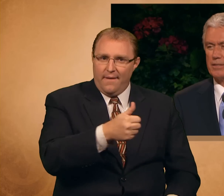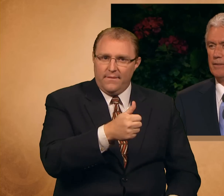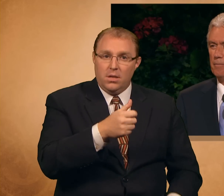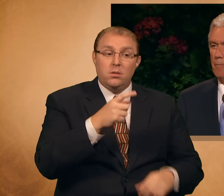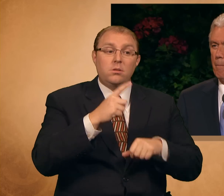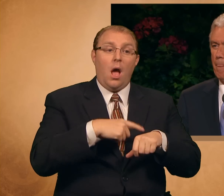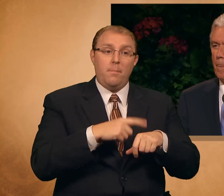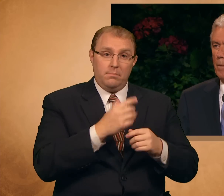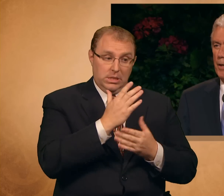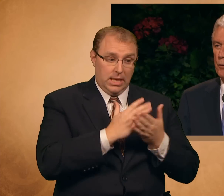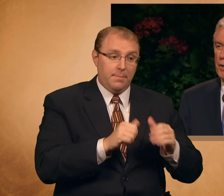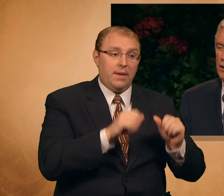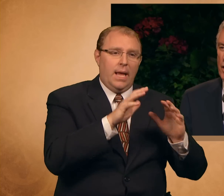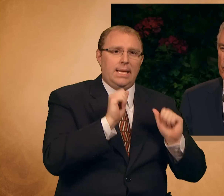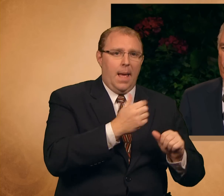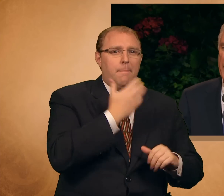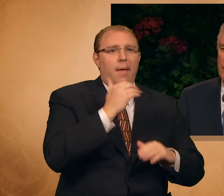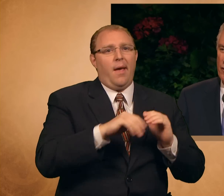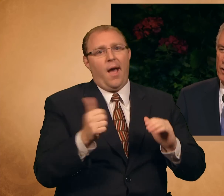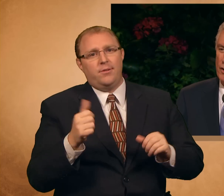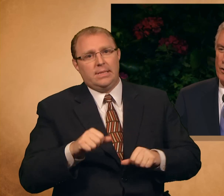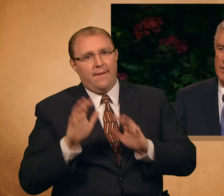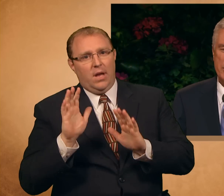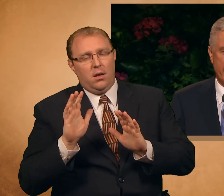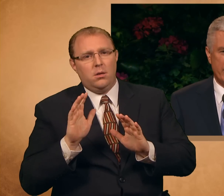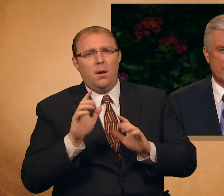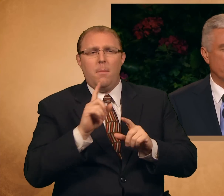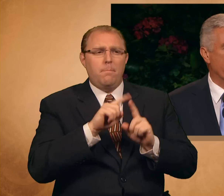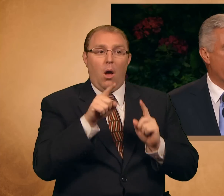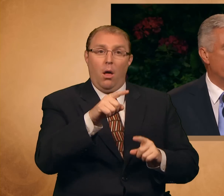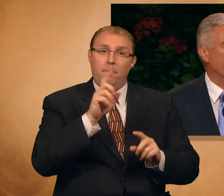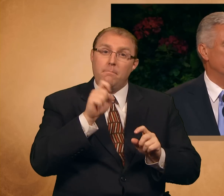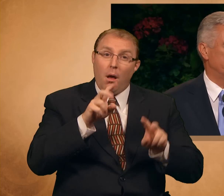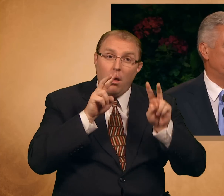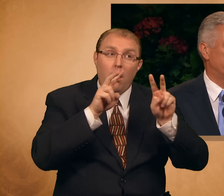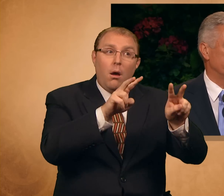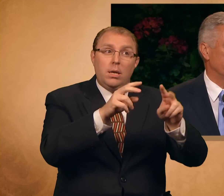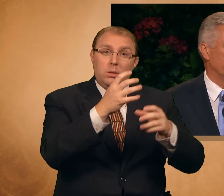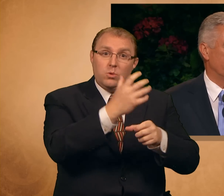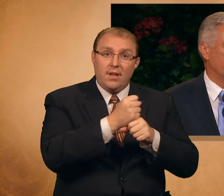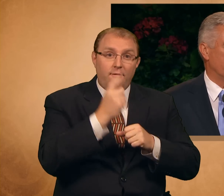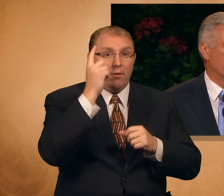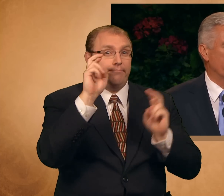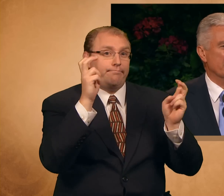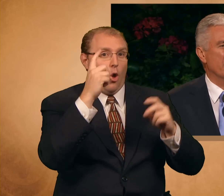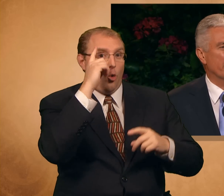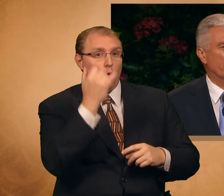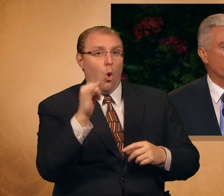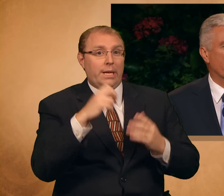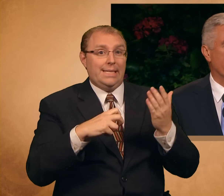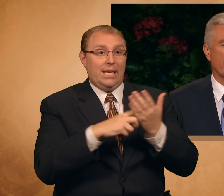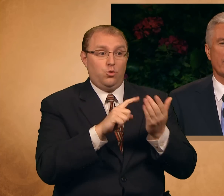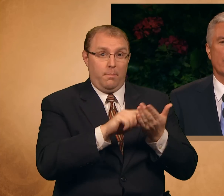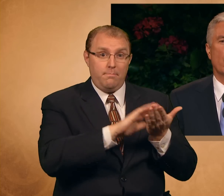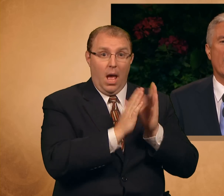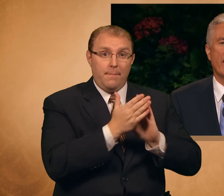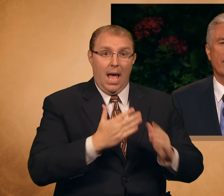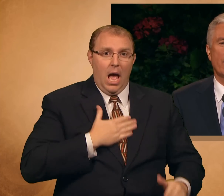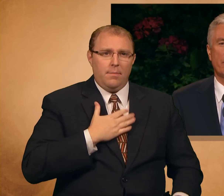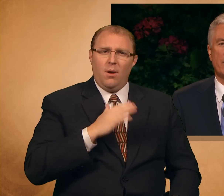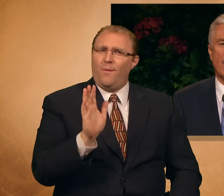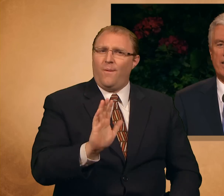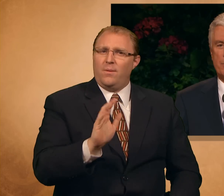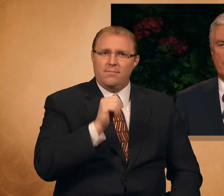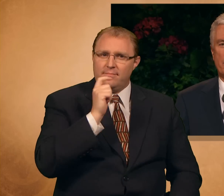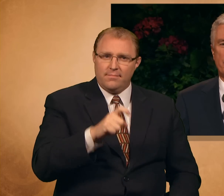others, that you need not wait for a golden ticket to be happy. Please never forget that the why